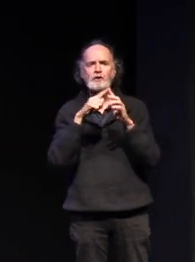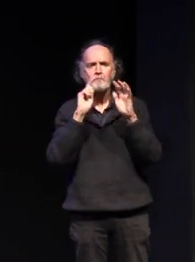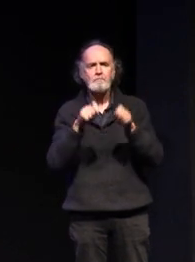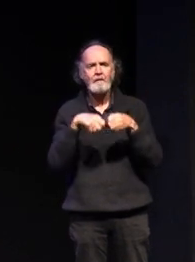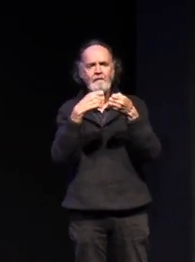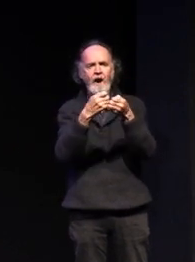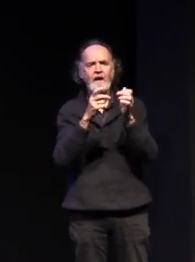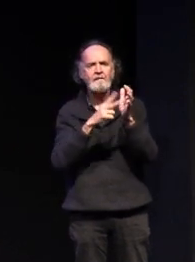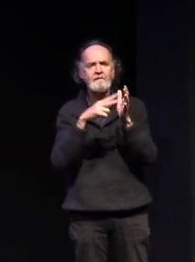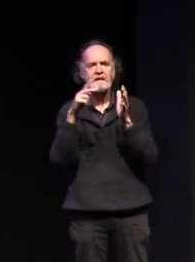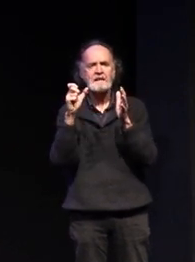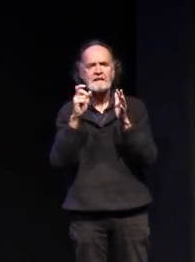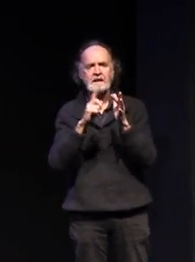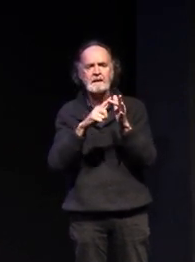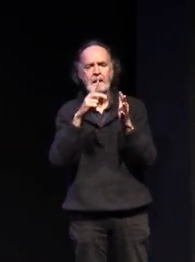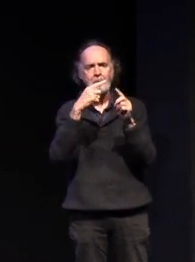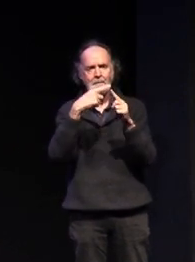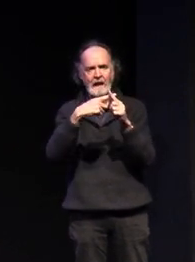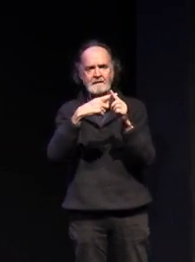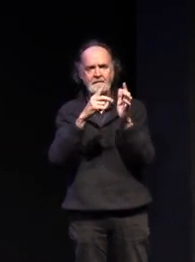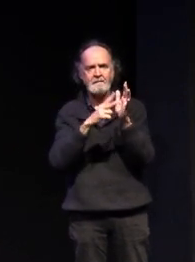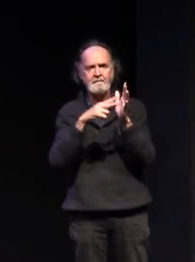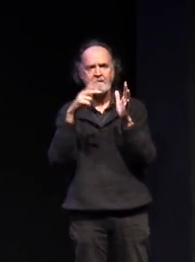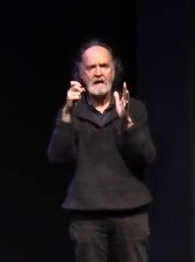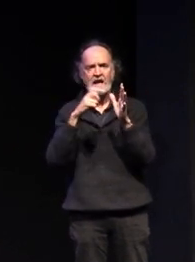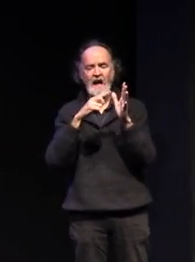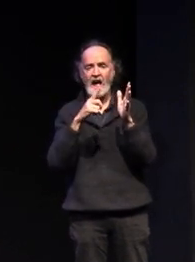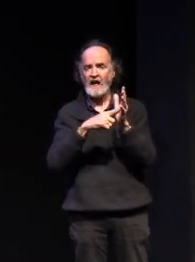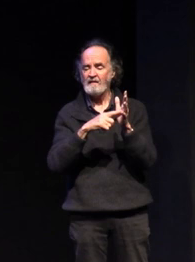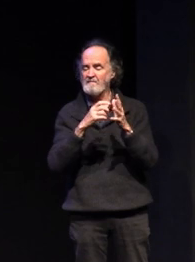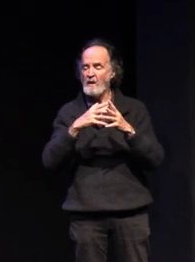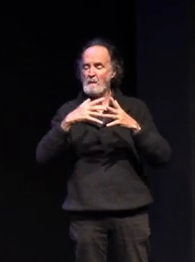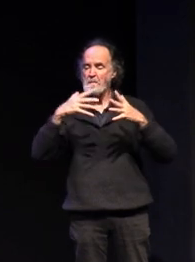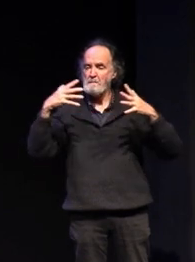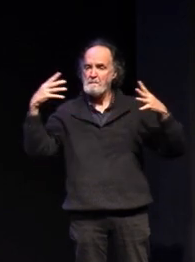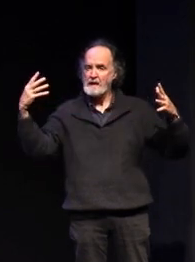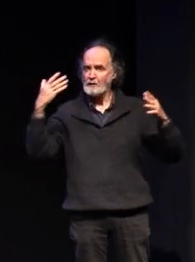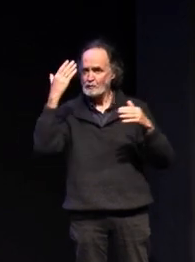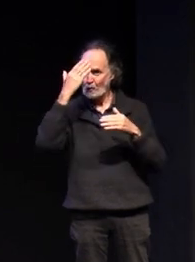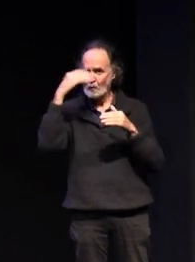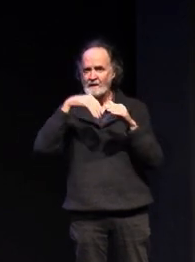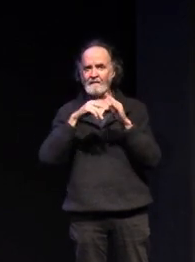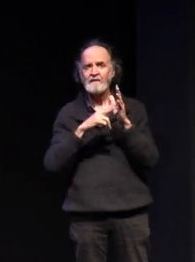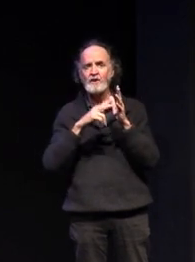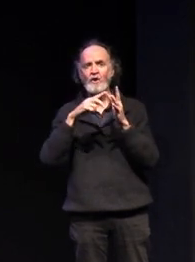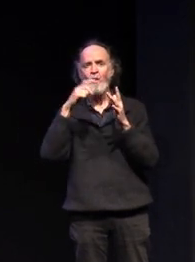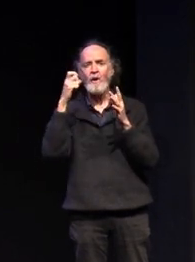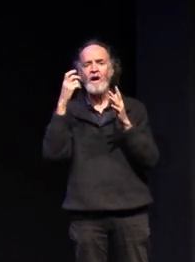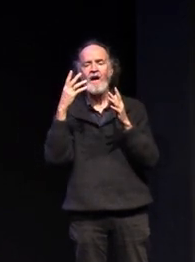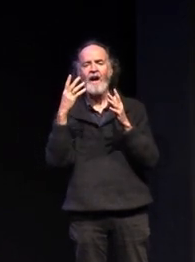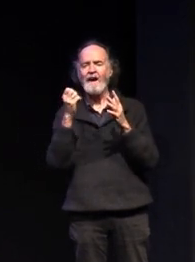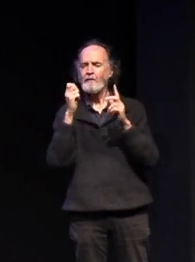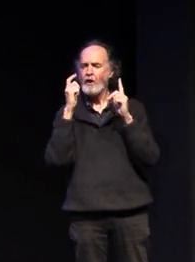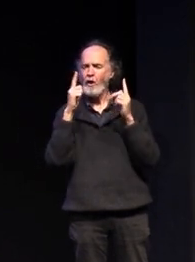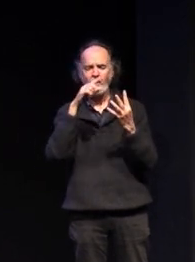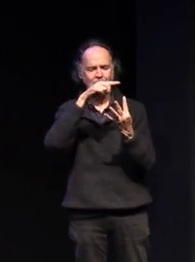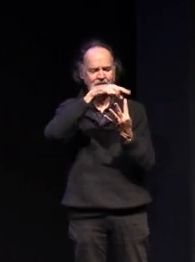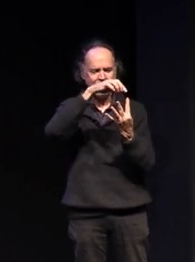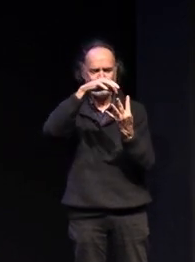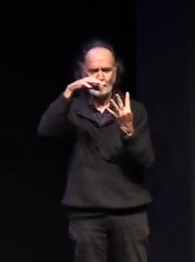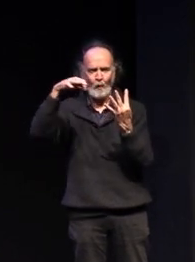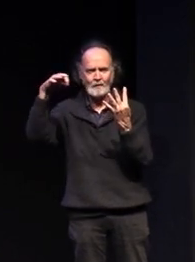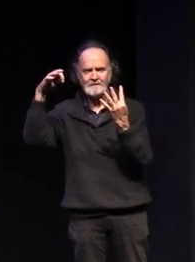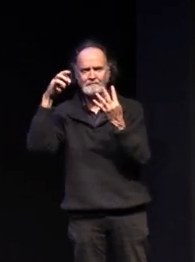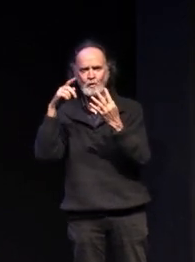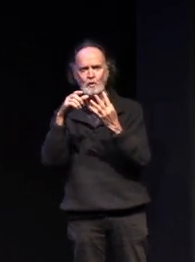a VCAL the largest provider in the state and so we offer immense choice for students and that can be confusing which is why we do what we do at